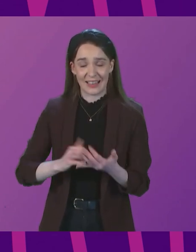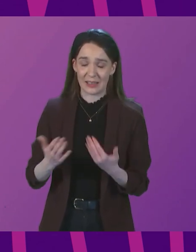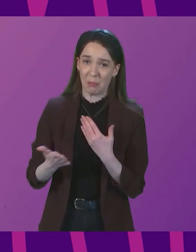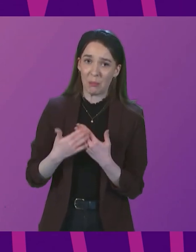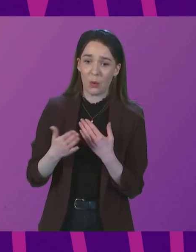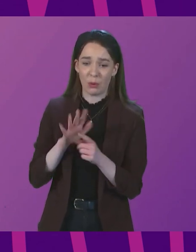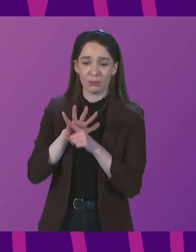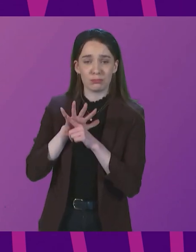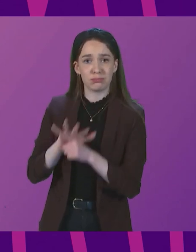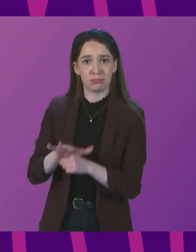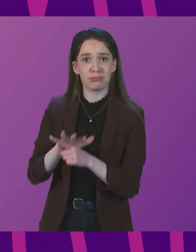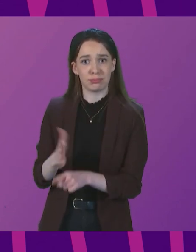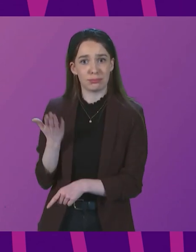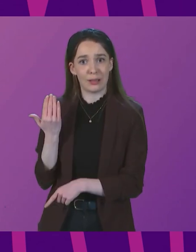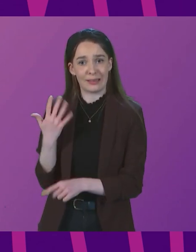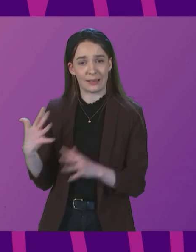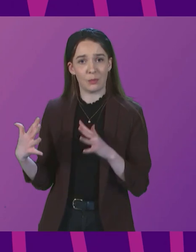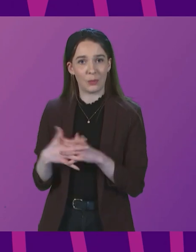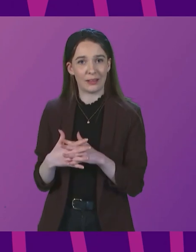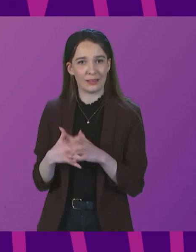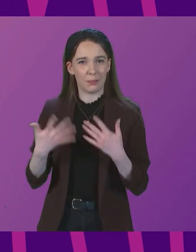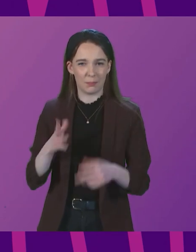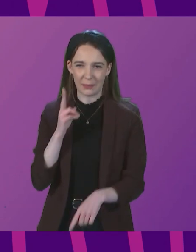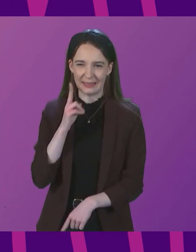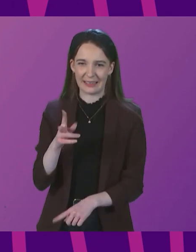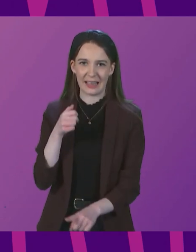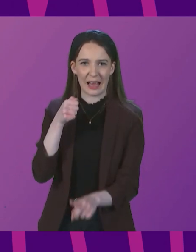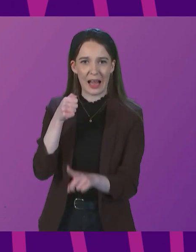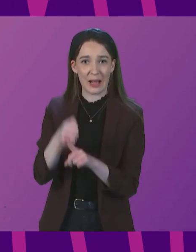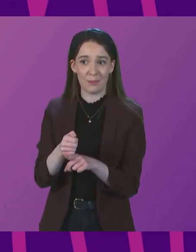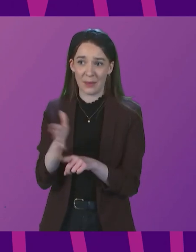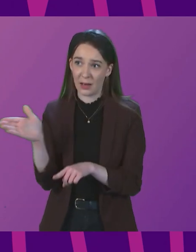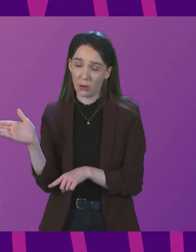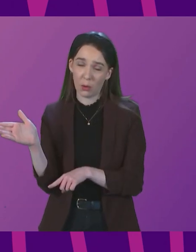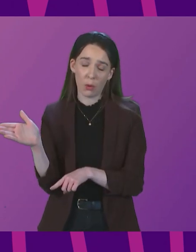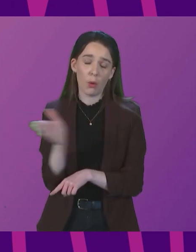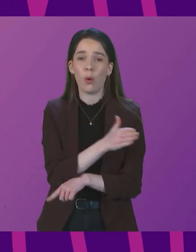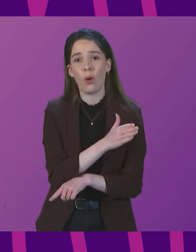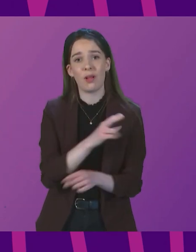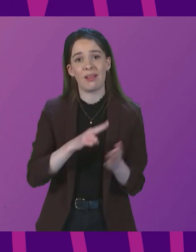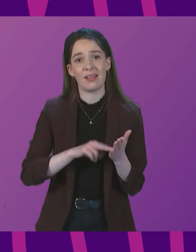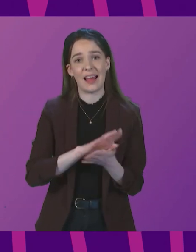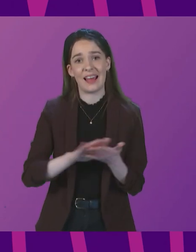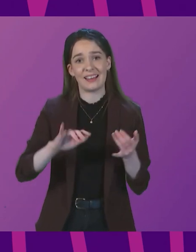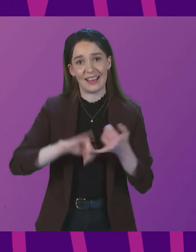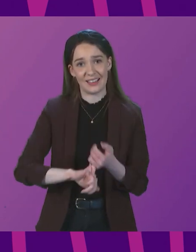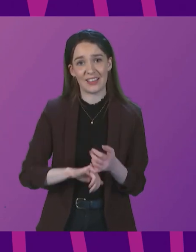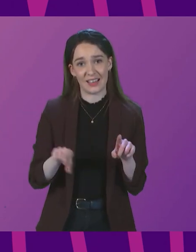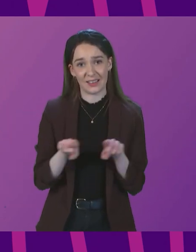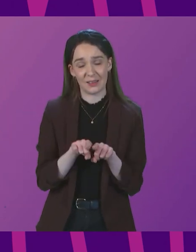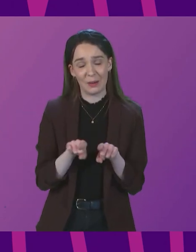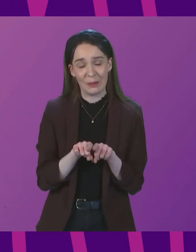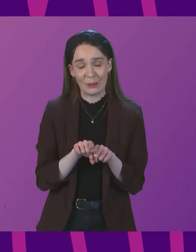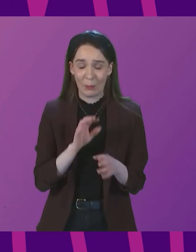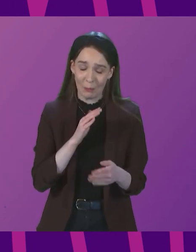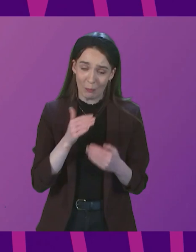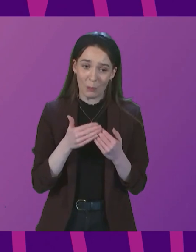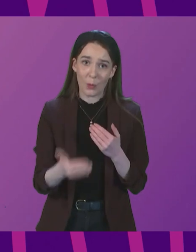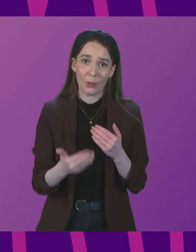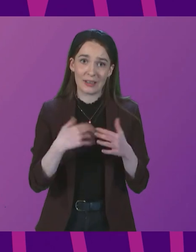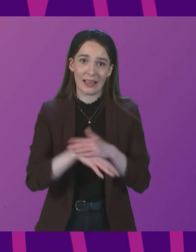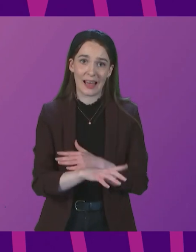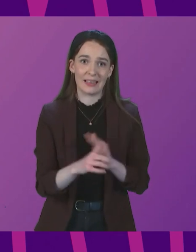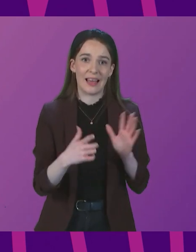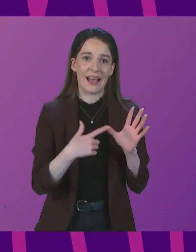in recent weeks. We are seeing the impact of that in all parts of the NHS, not least in our accident and emergency